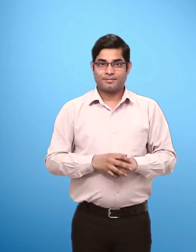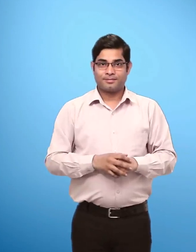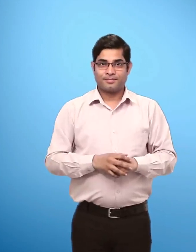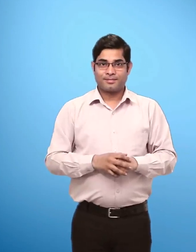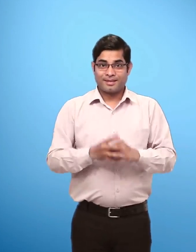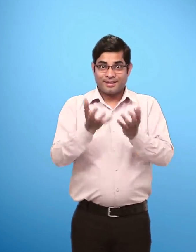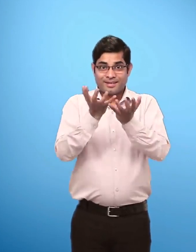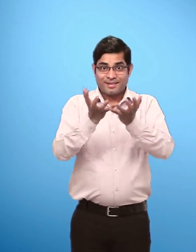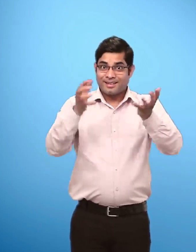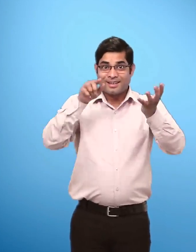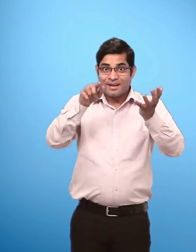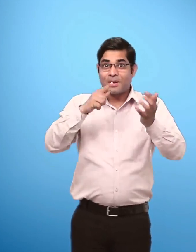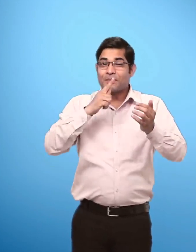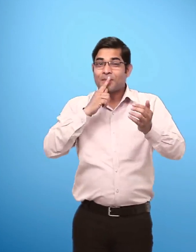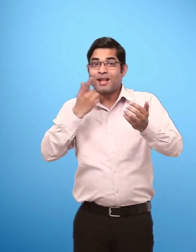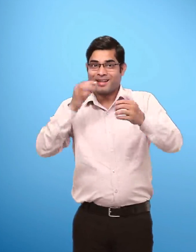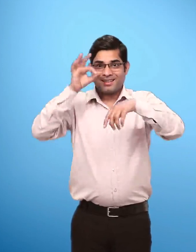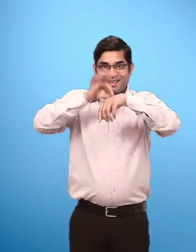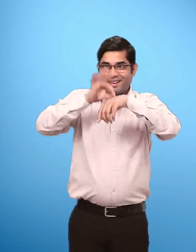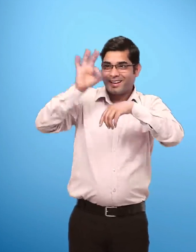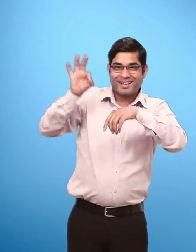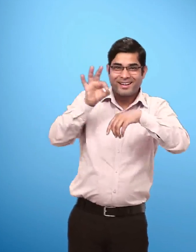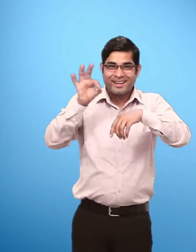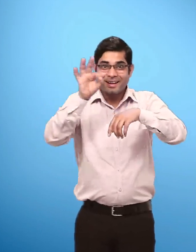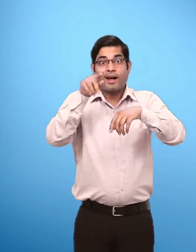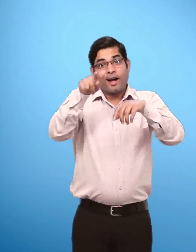Hive Hive Hive is a place where honeybees live.